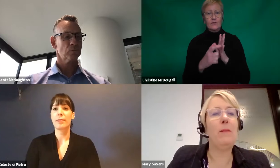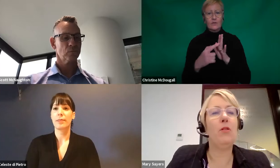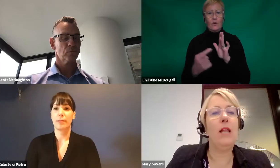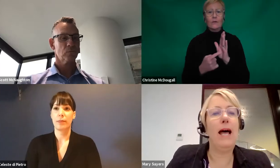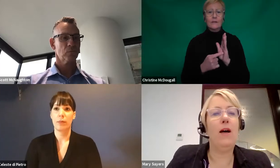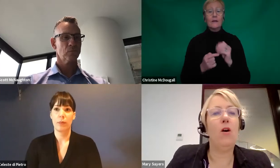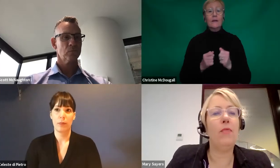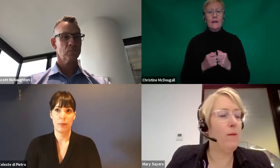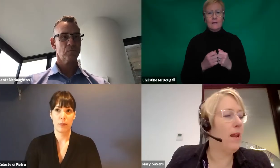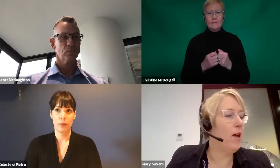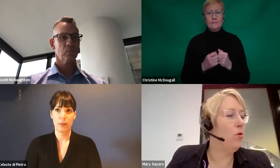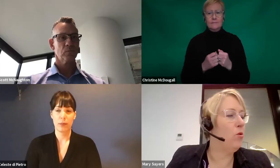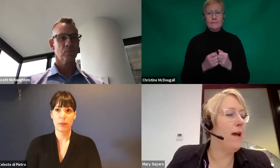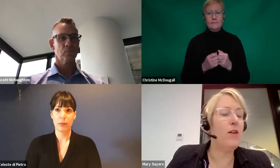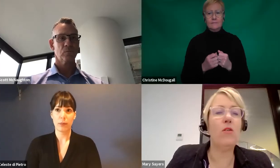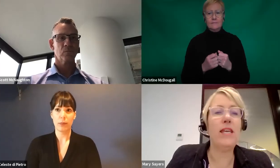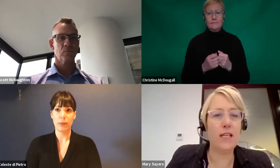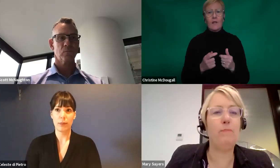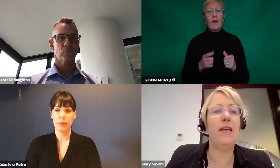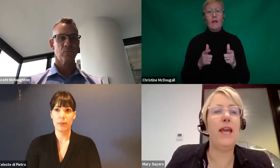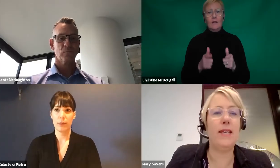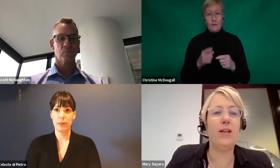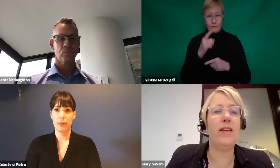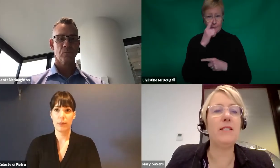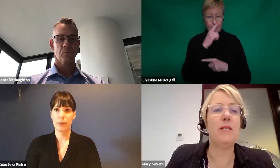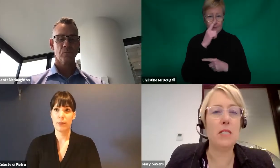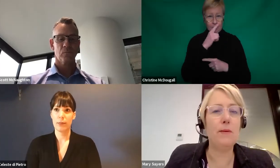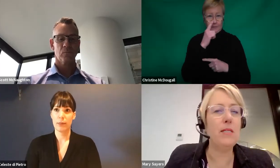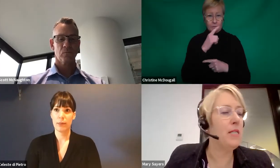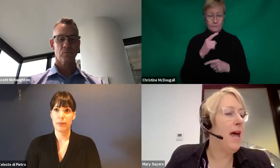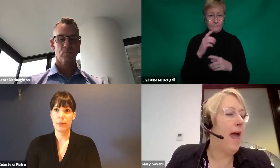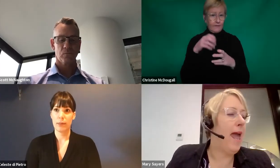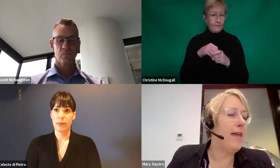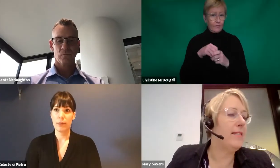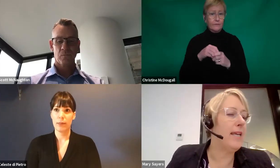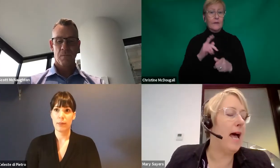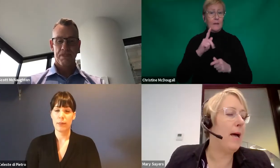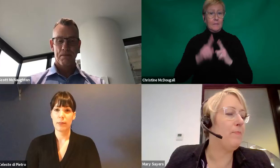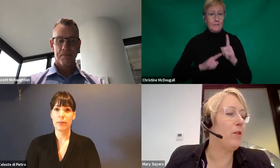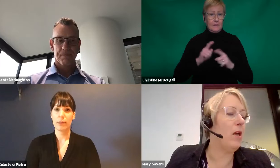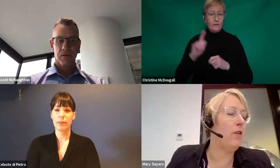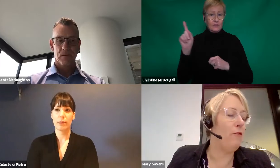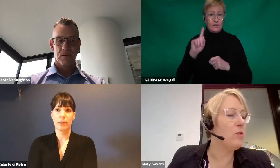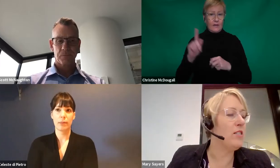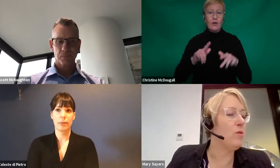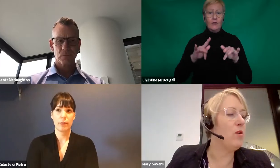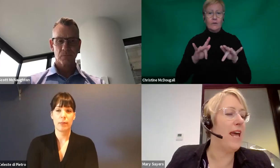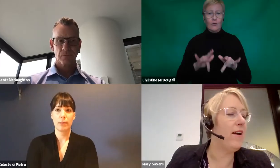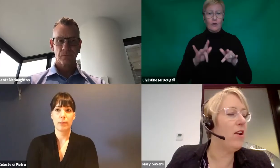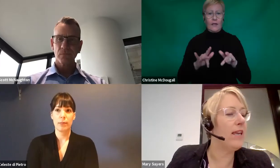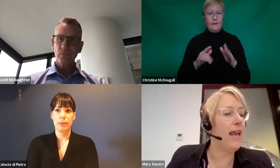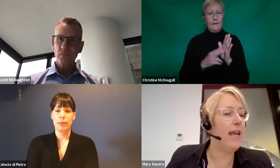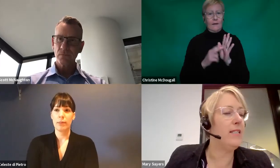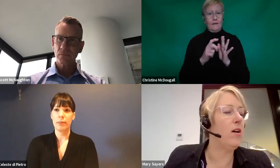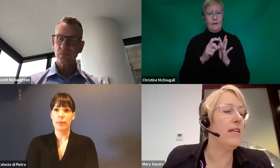of people on the webinar who may not yet be NDIS participants. And the first question was,